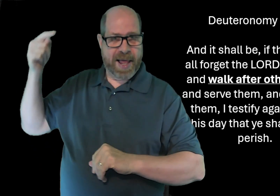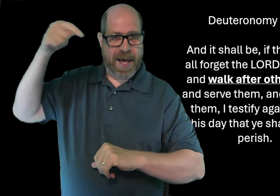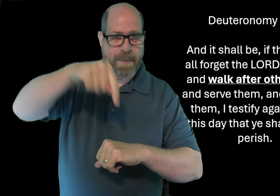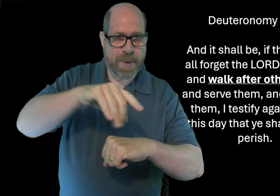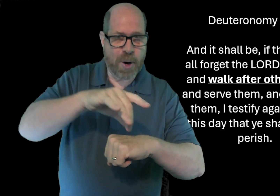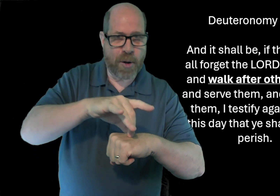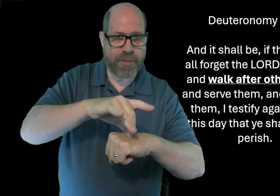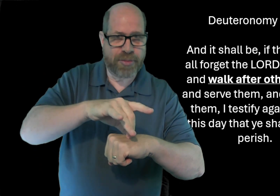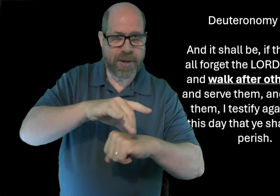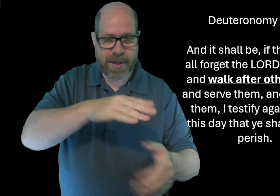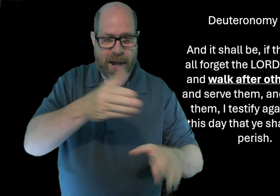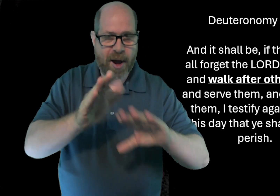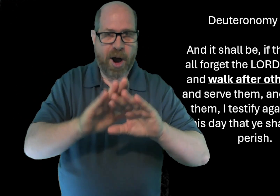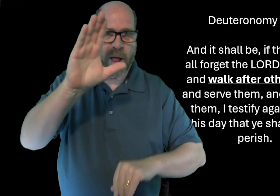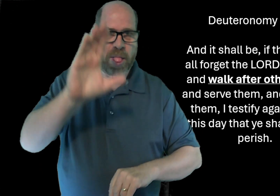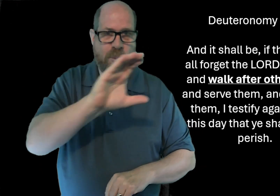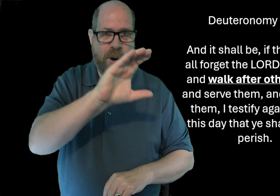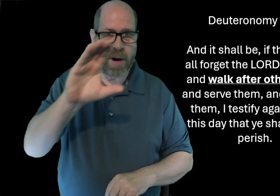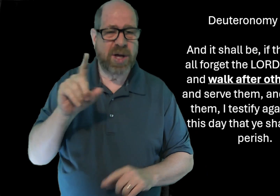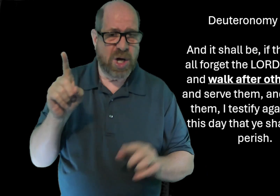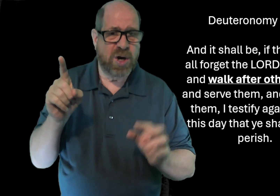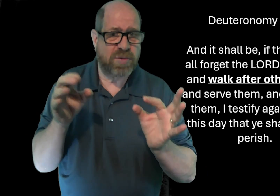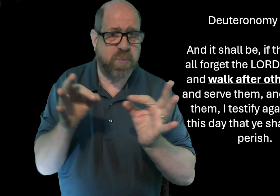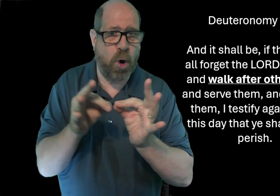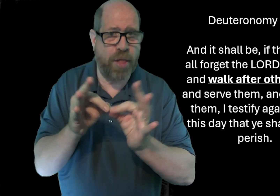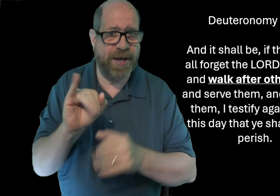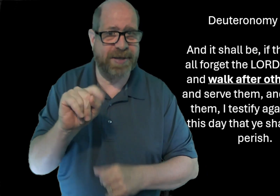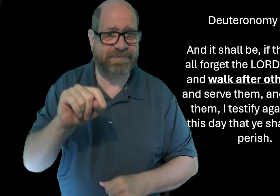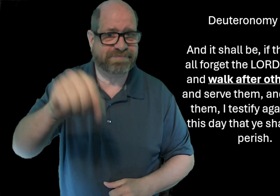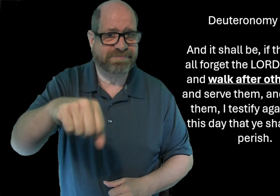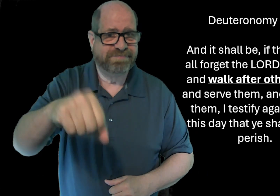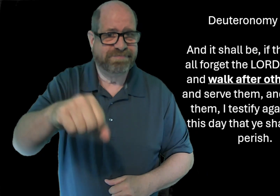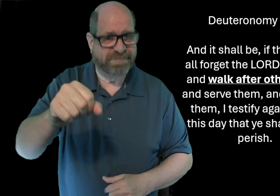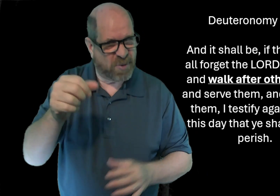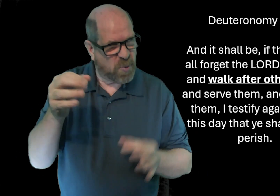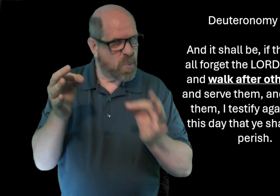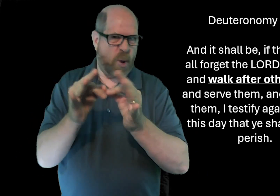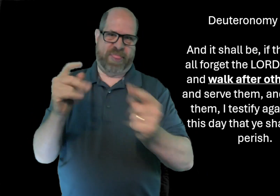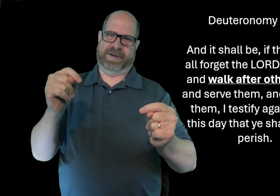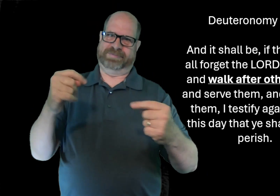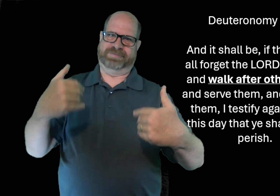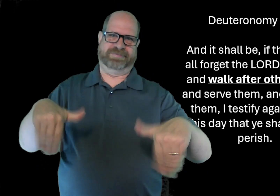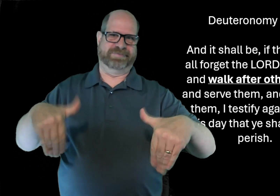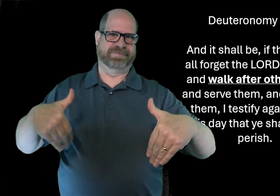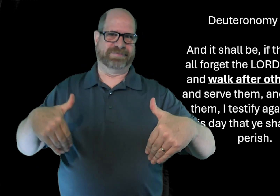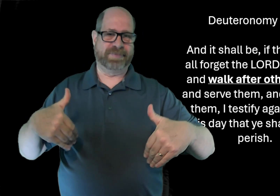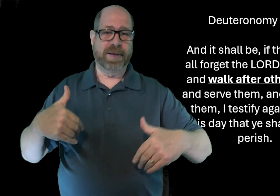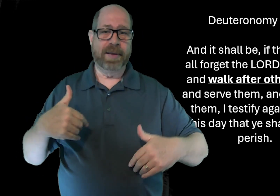Because Jesus gave up his son to come to the earth and die on the cross. Was it worth it? Yeah.